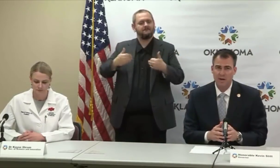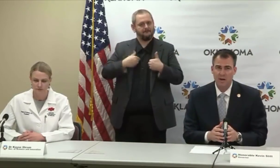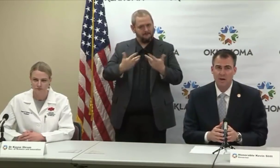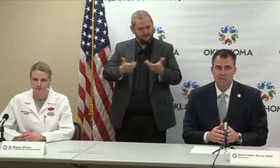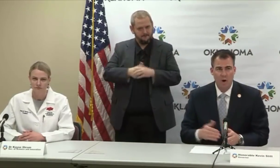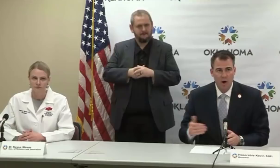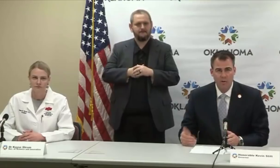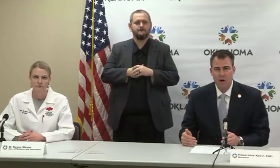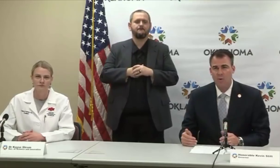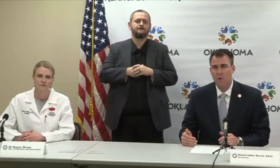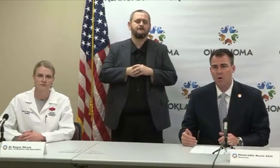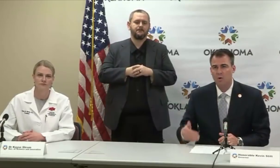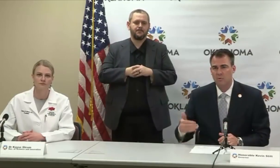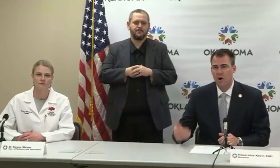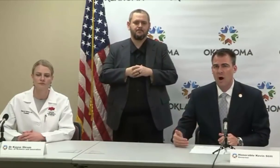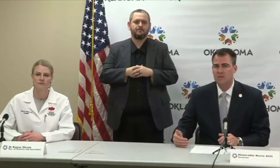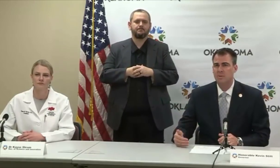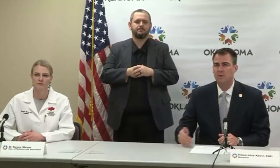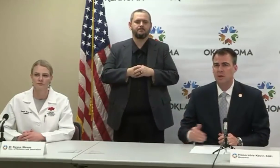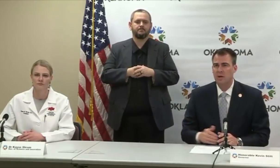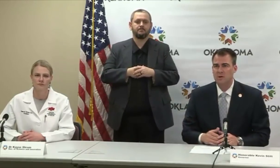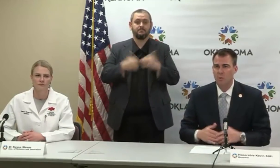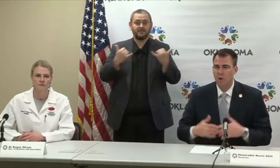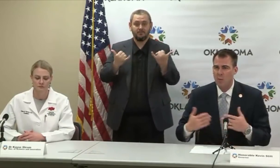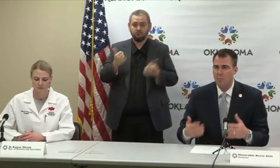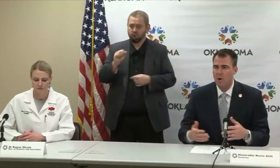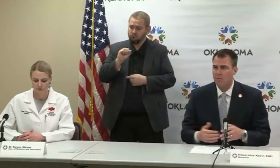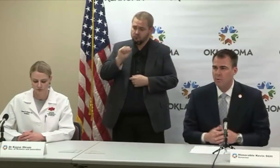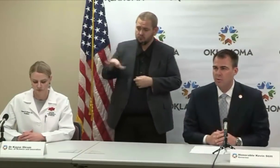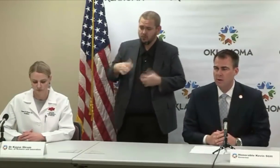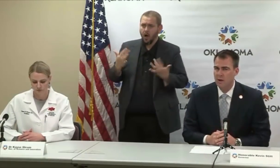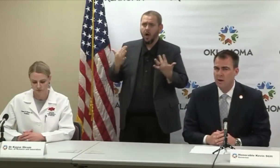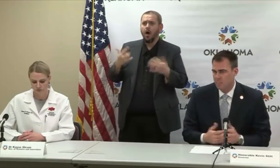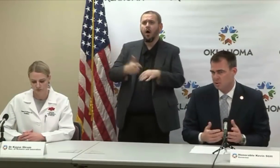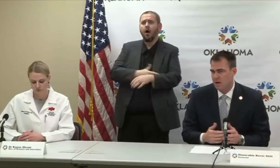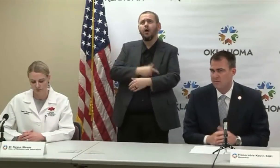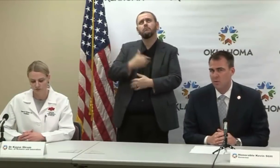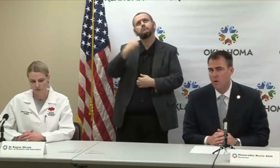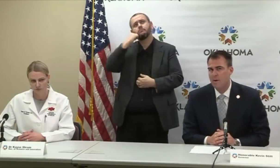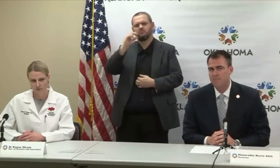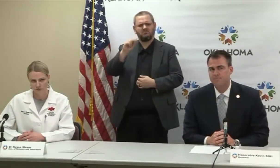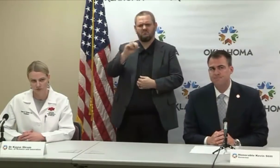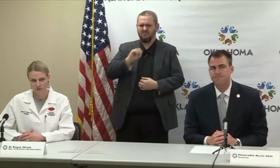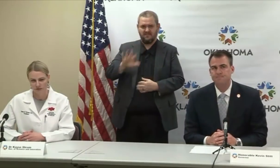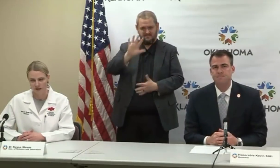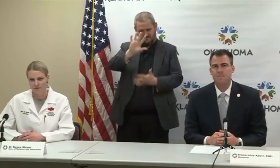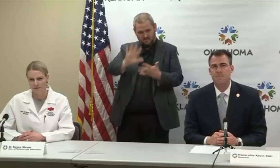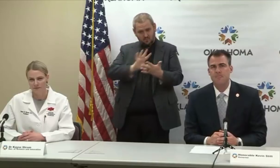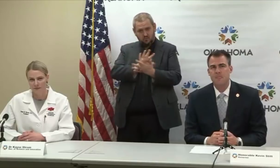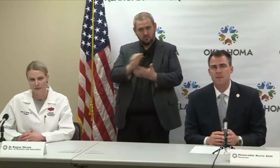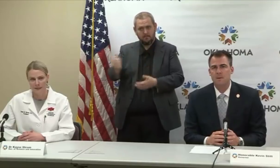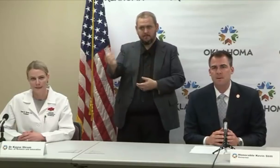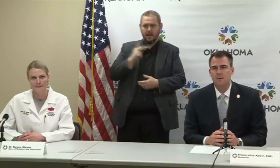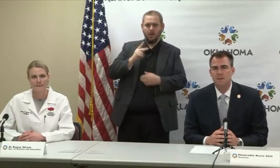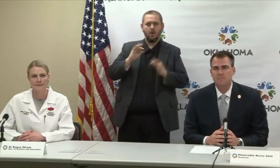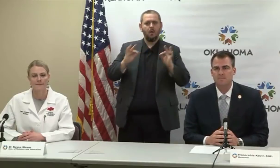significant for our health care workers, for our hospital needs, so we're not burning through the protective equipment. Yeah.